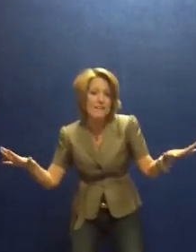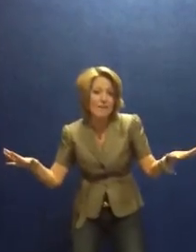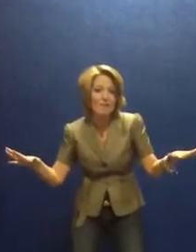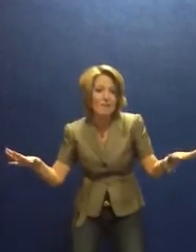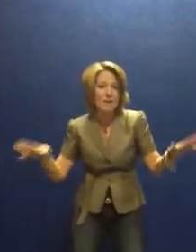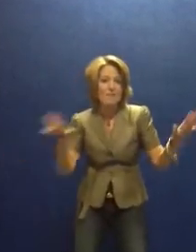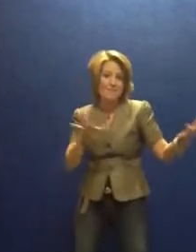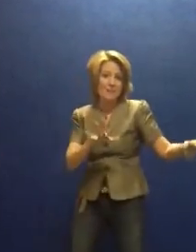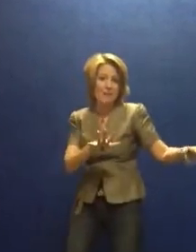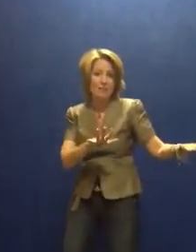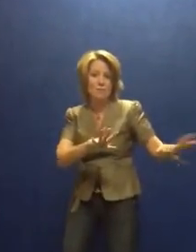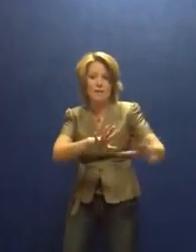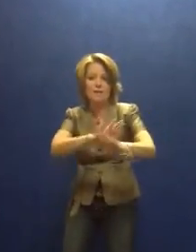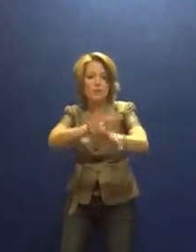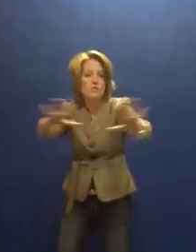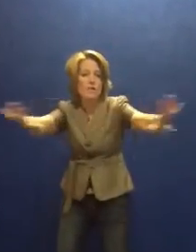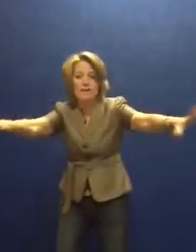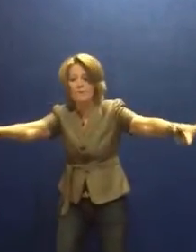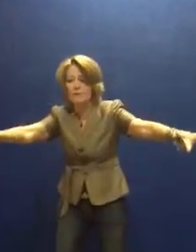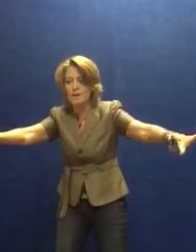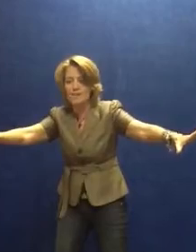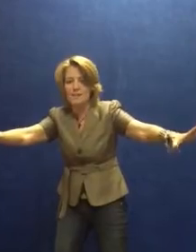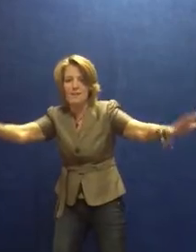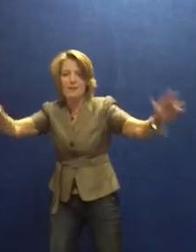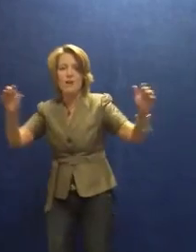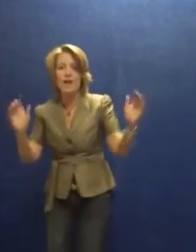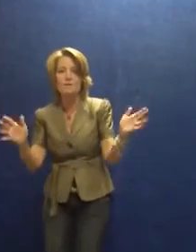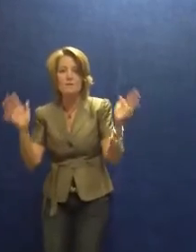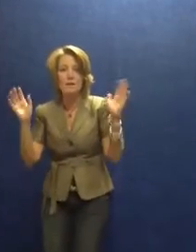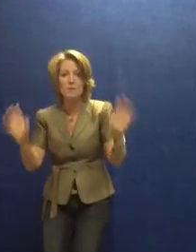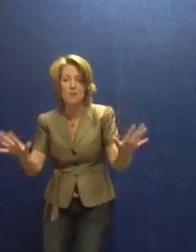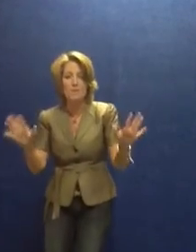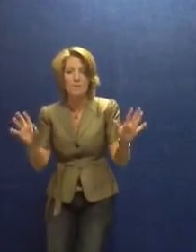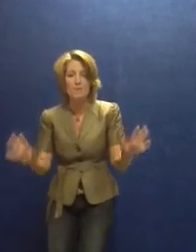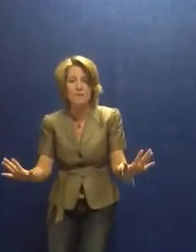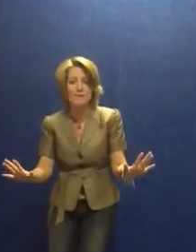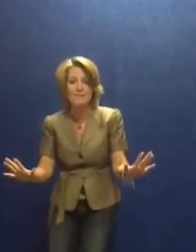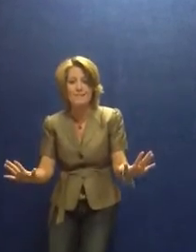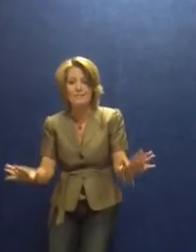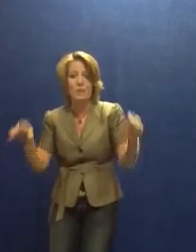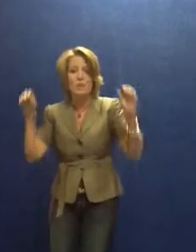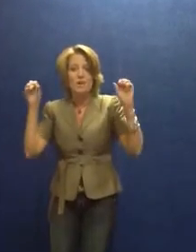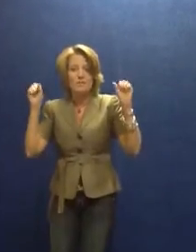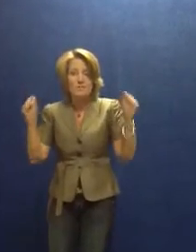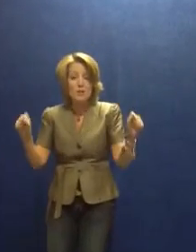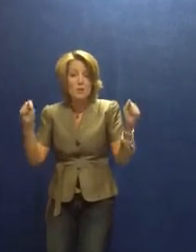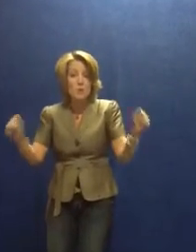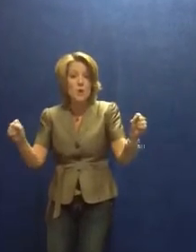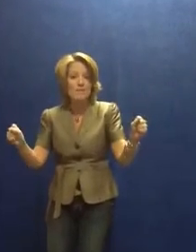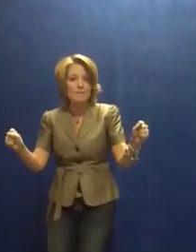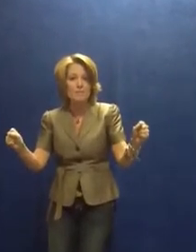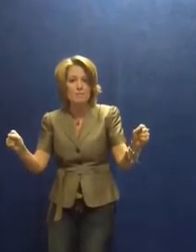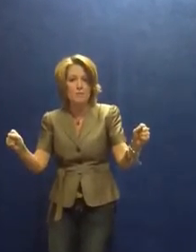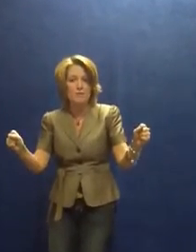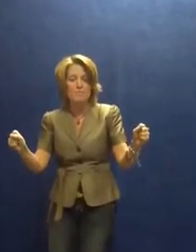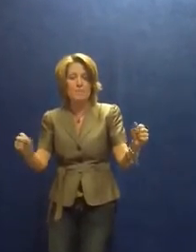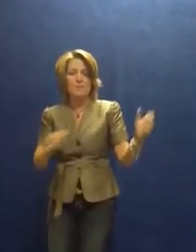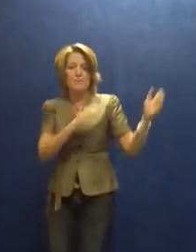day after practice in the locker room, and Coach had everybody sitting, everybody waiting on pins and needles, to hear who got the MVP, the